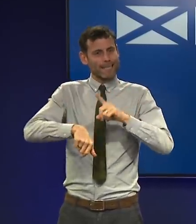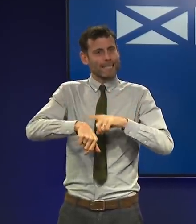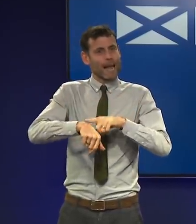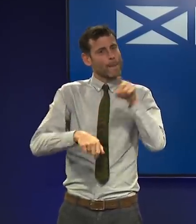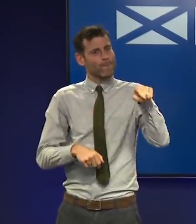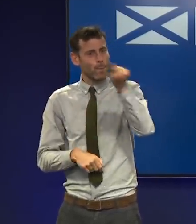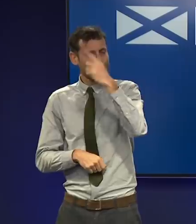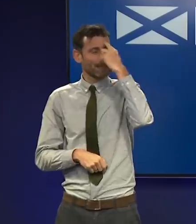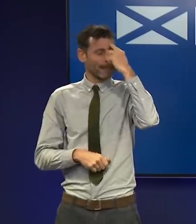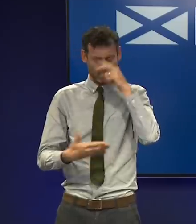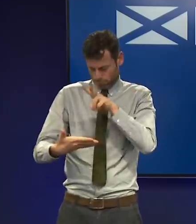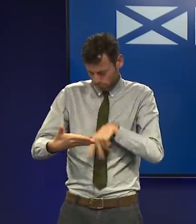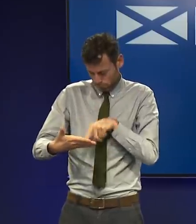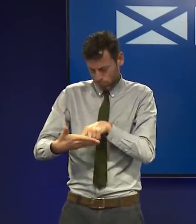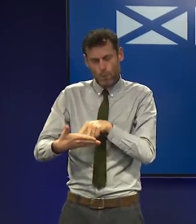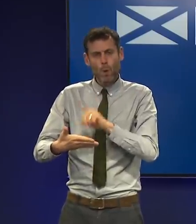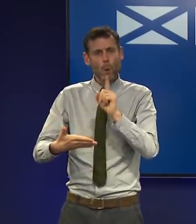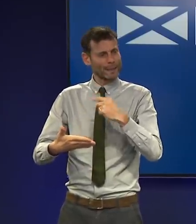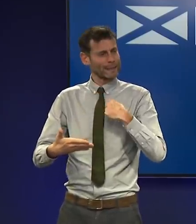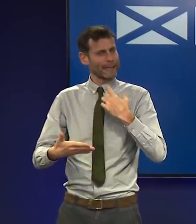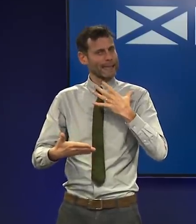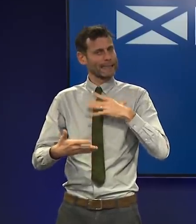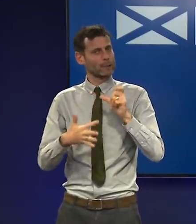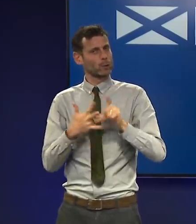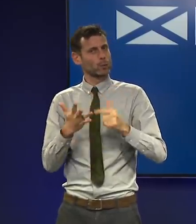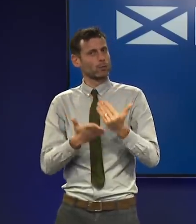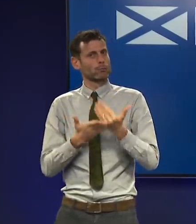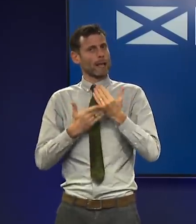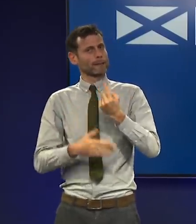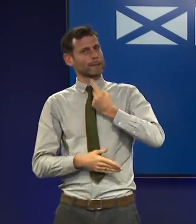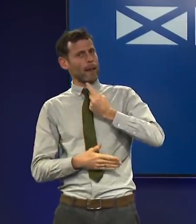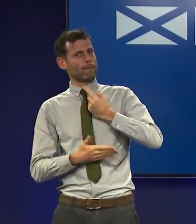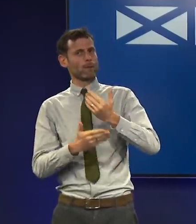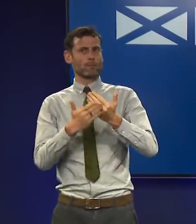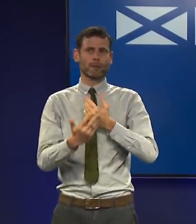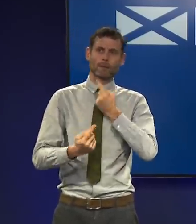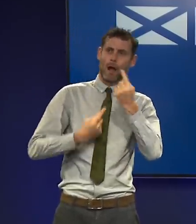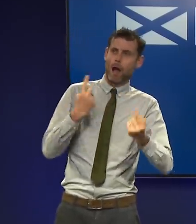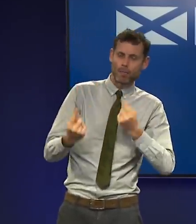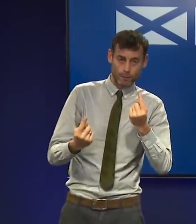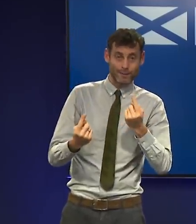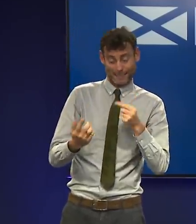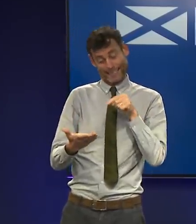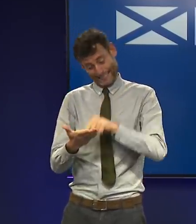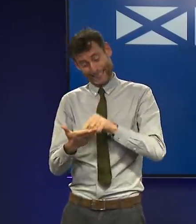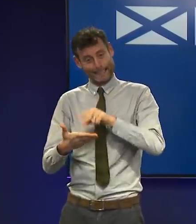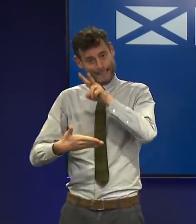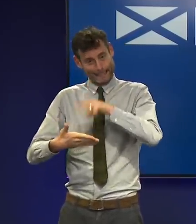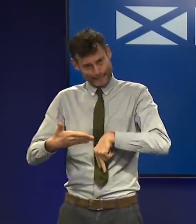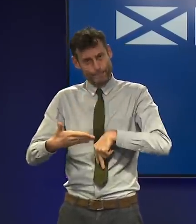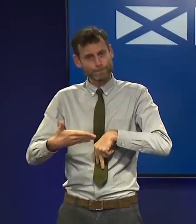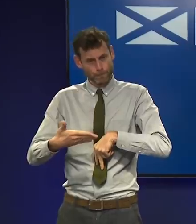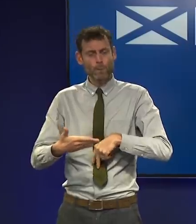all of that advice rigorously again. Every one of us can make a difference in protecting ourselves and each other. So let me just